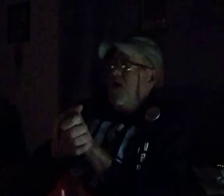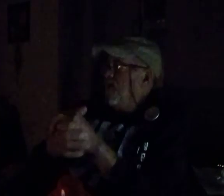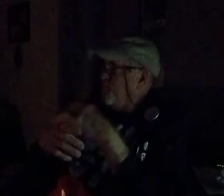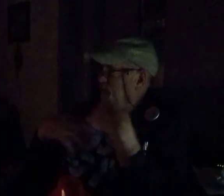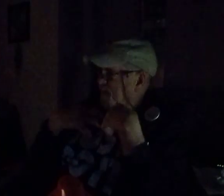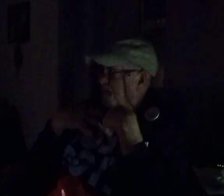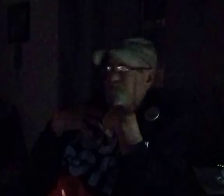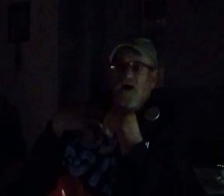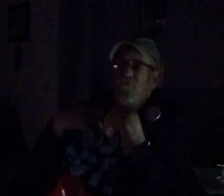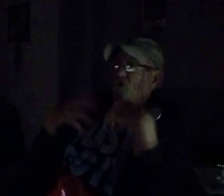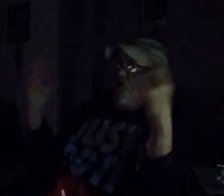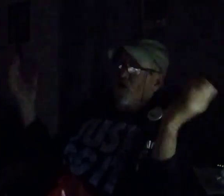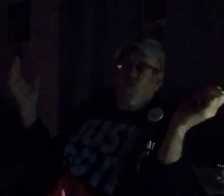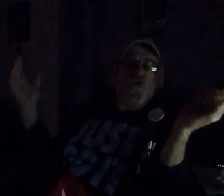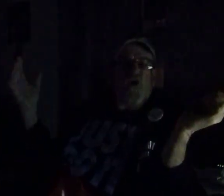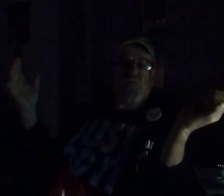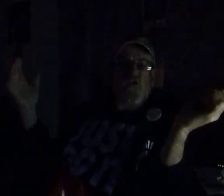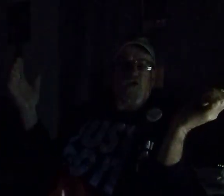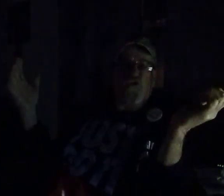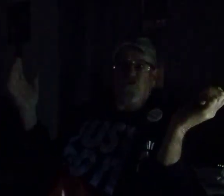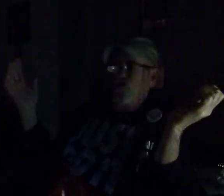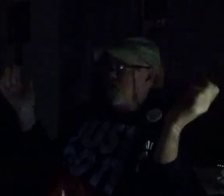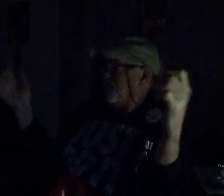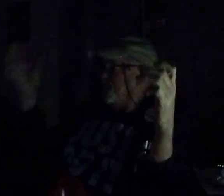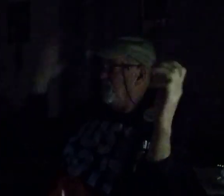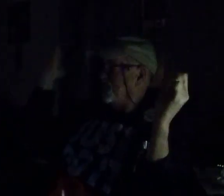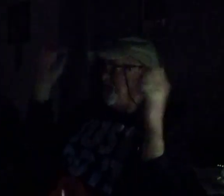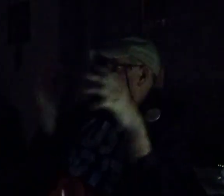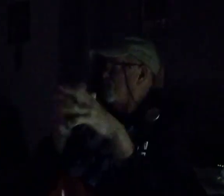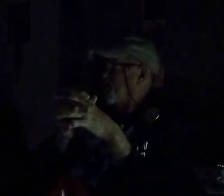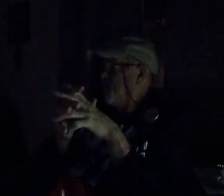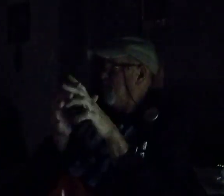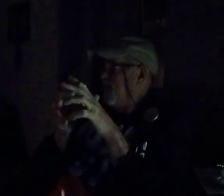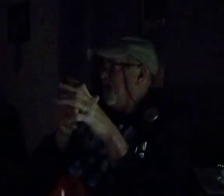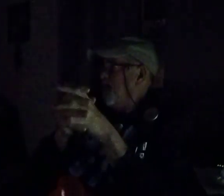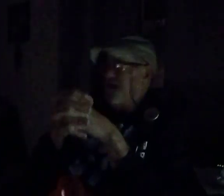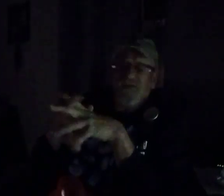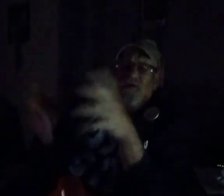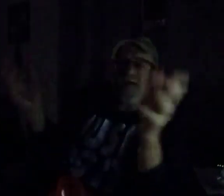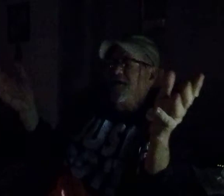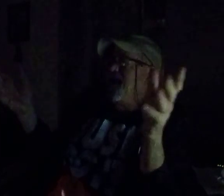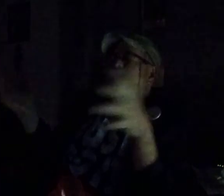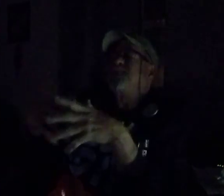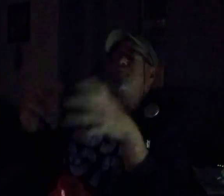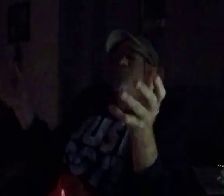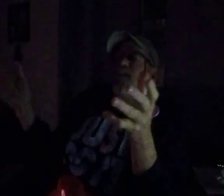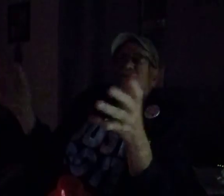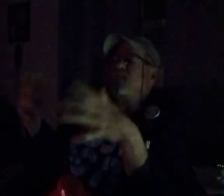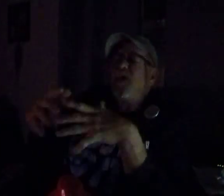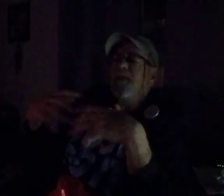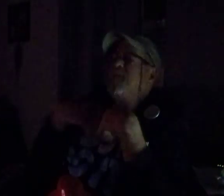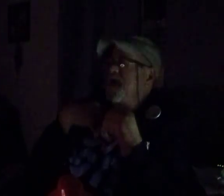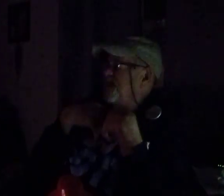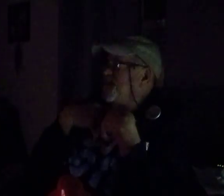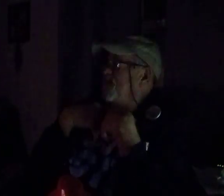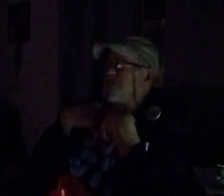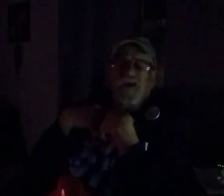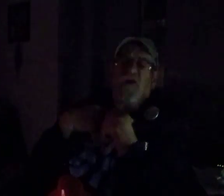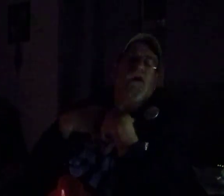Me, myself, a court appointed journalist, that was 10 years ago. But, you know, I mean, some events, really, my ADHD cannot